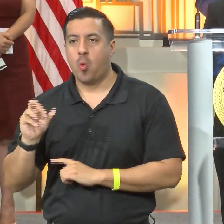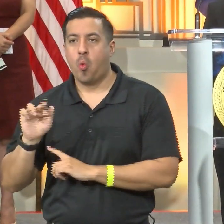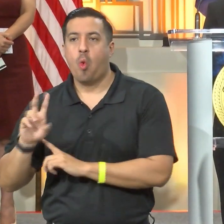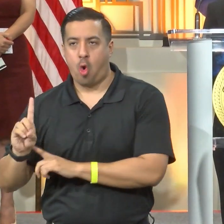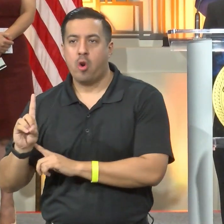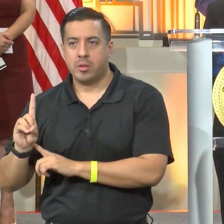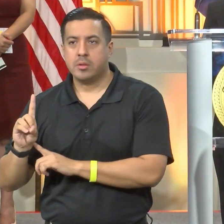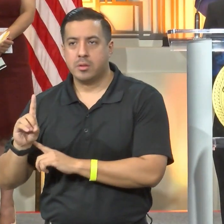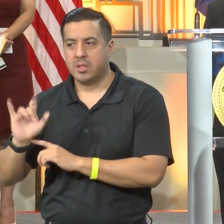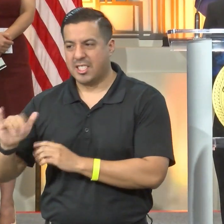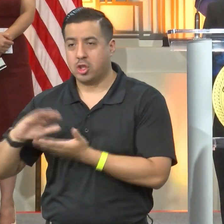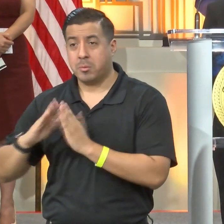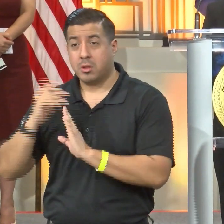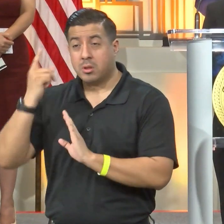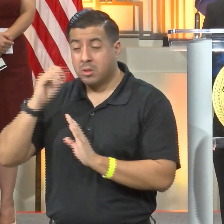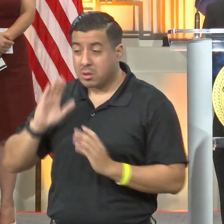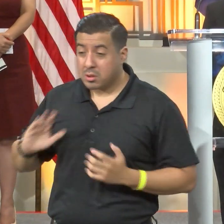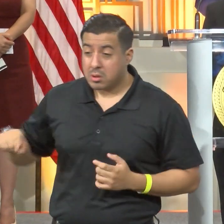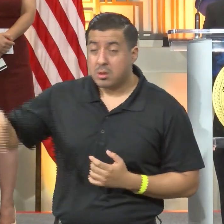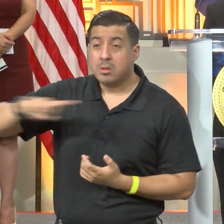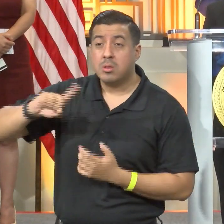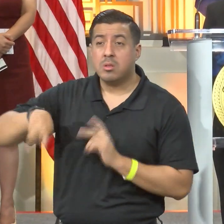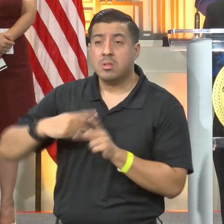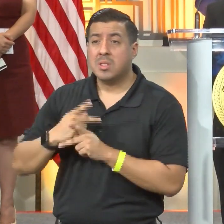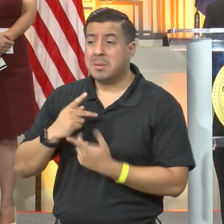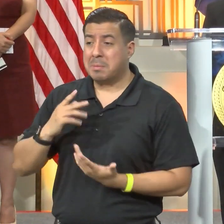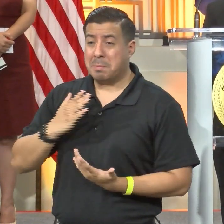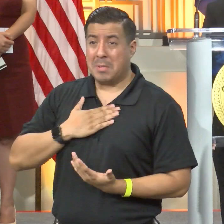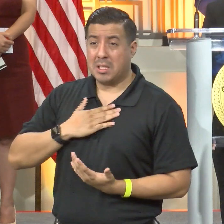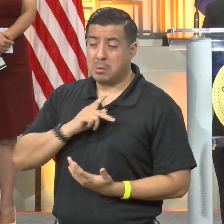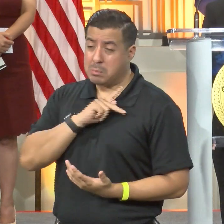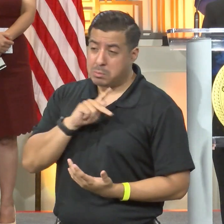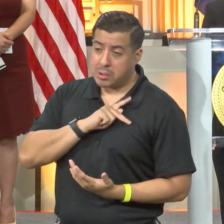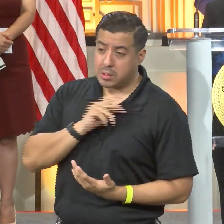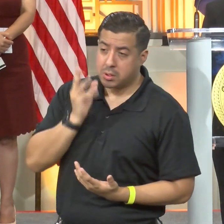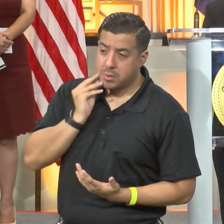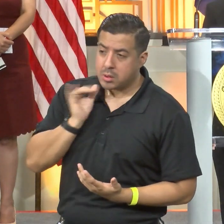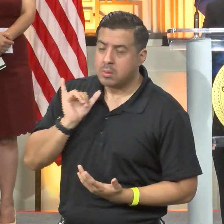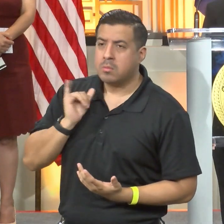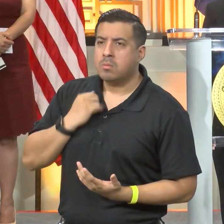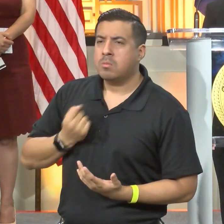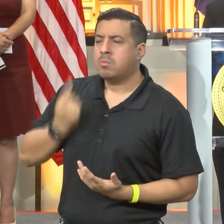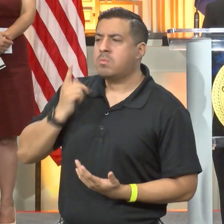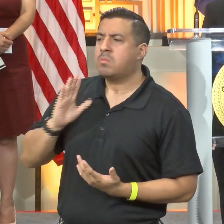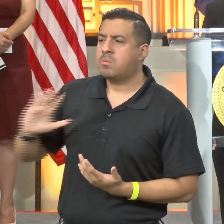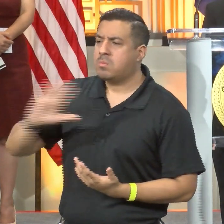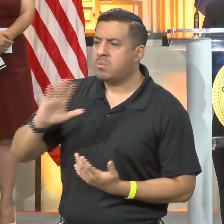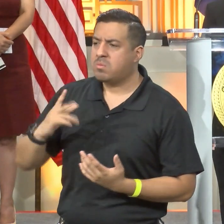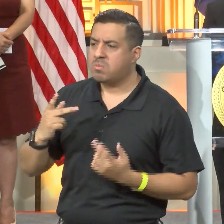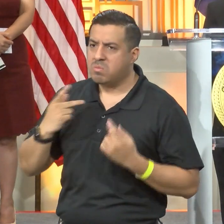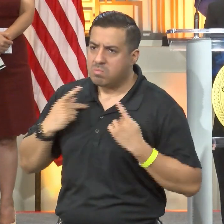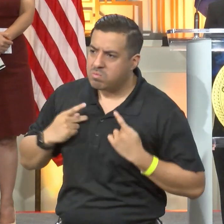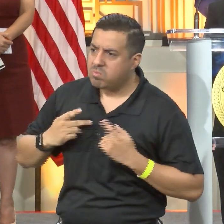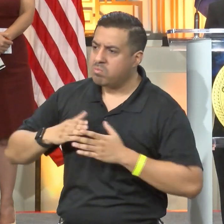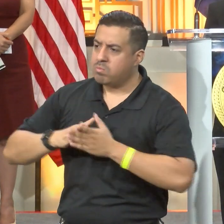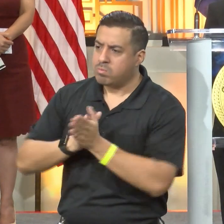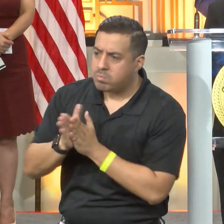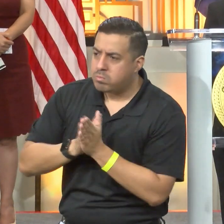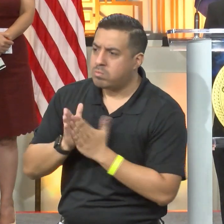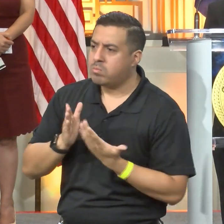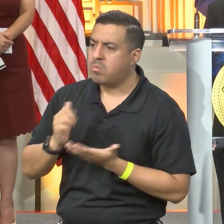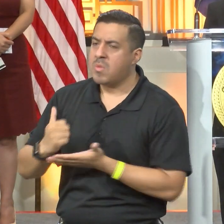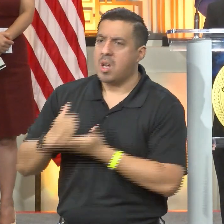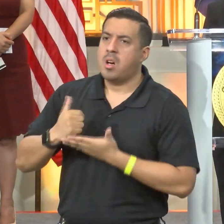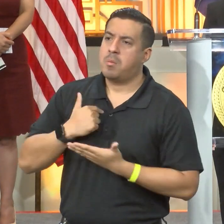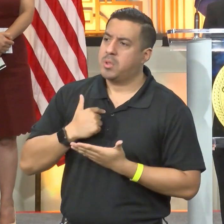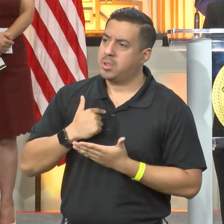community. It is those personal experiences that have allowed me to understand the physical and the social determinants that have helped